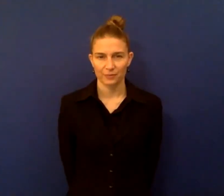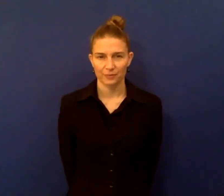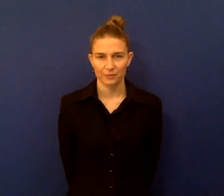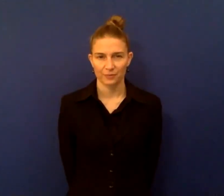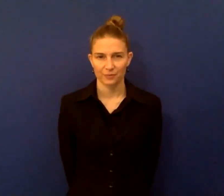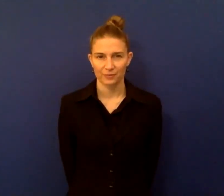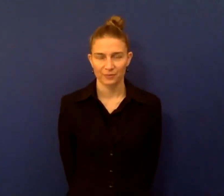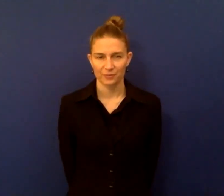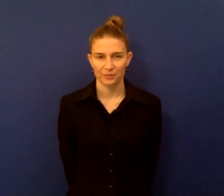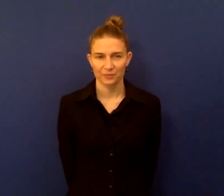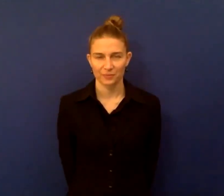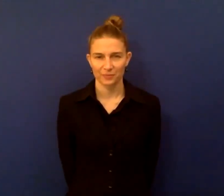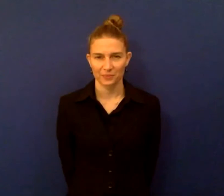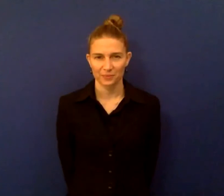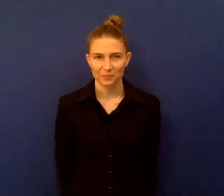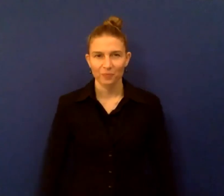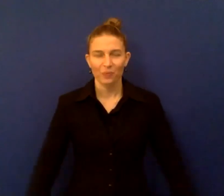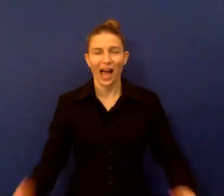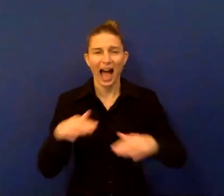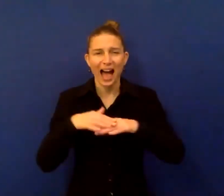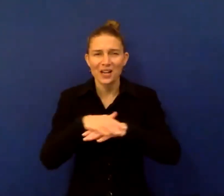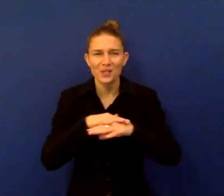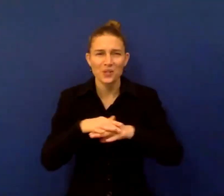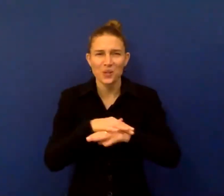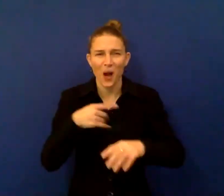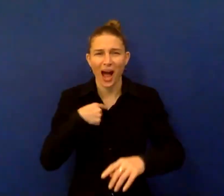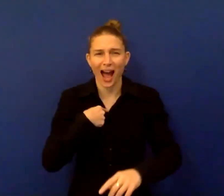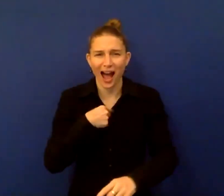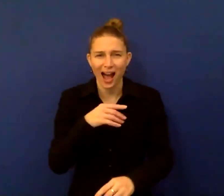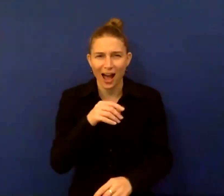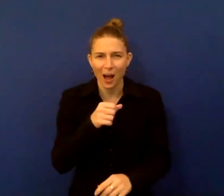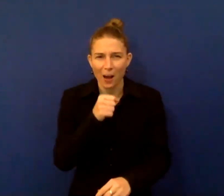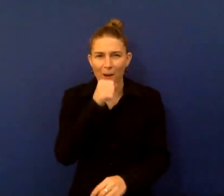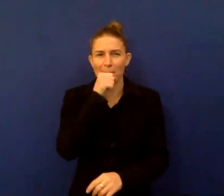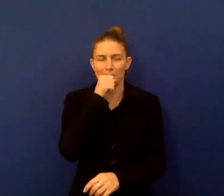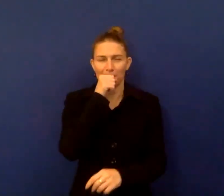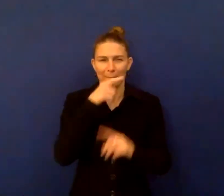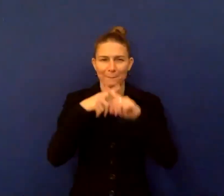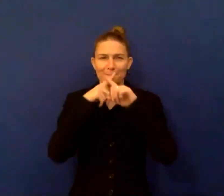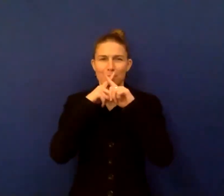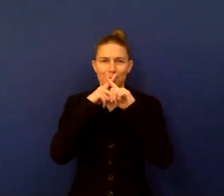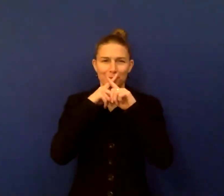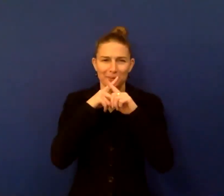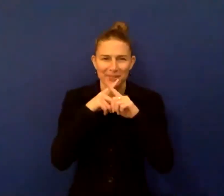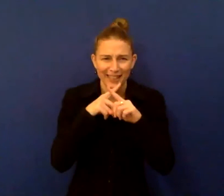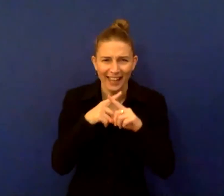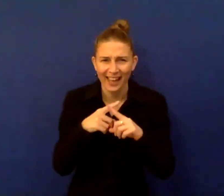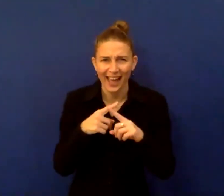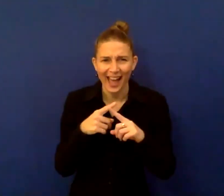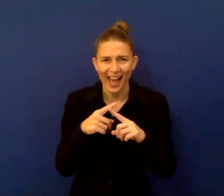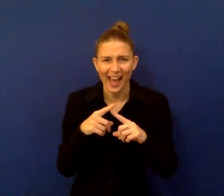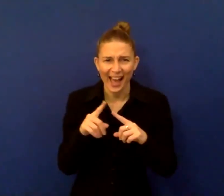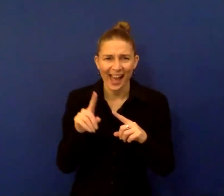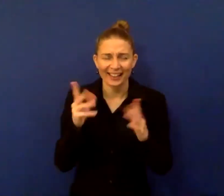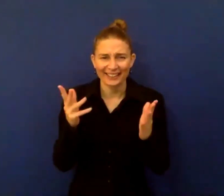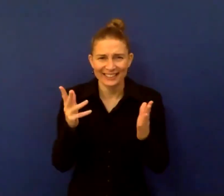Sorry, I've managed to mute myself and lose the ability to switch my camera on. So you'll have to manage without me. But thanks very